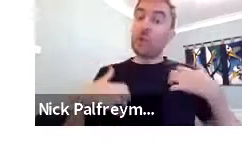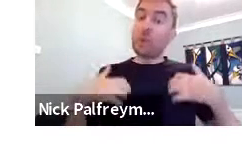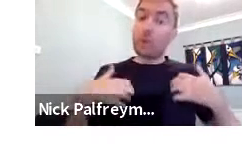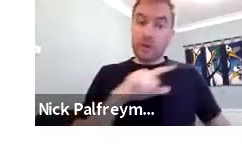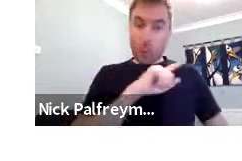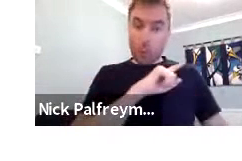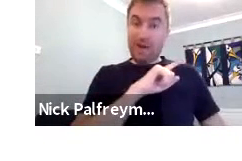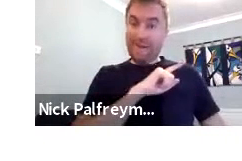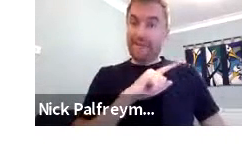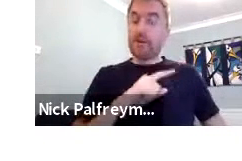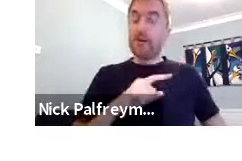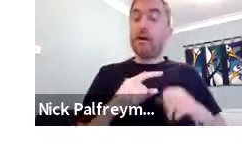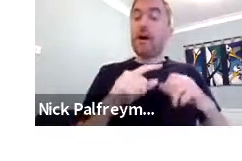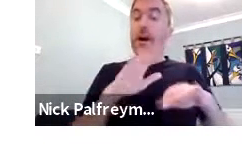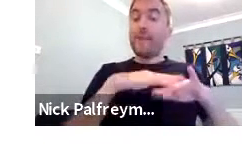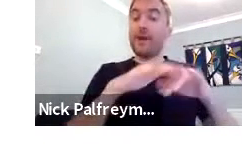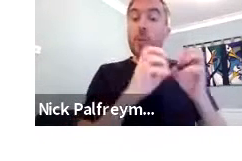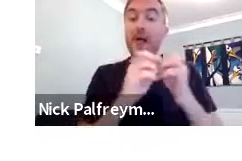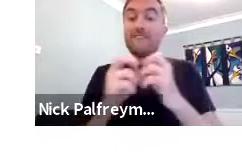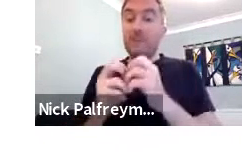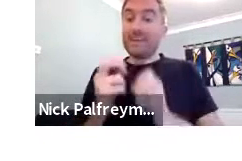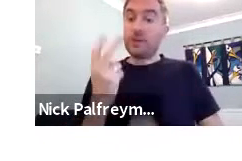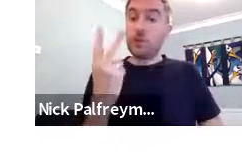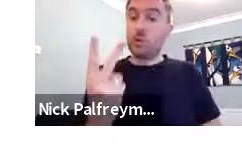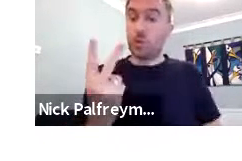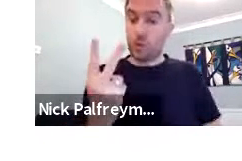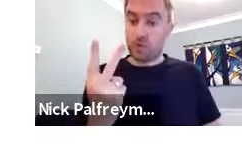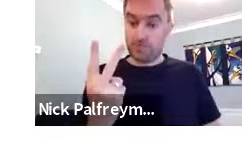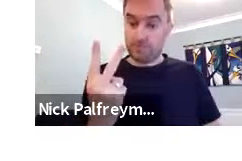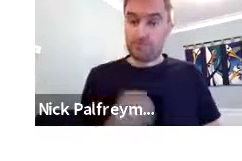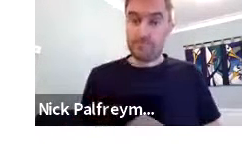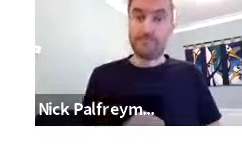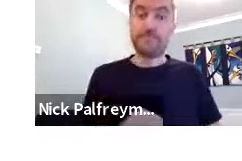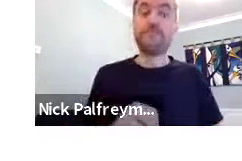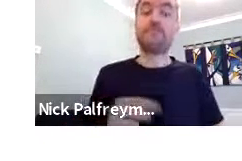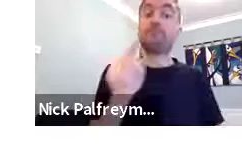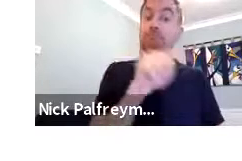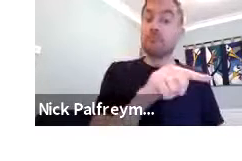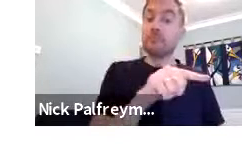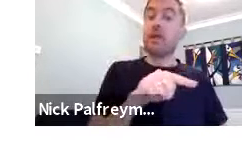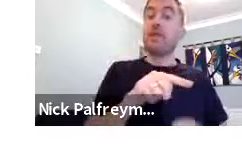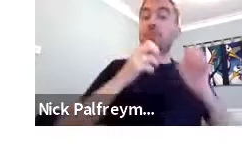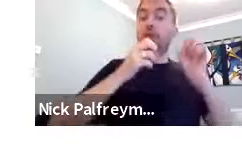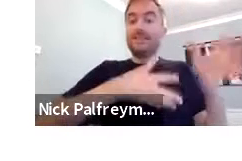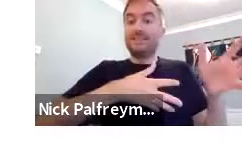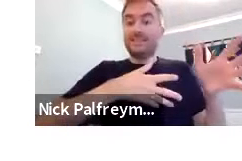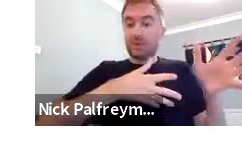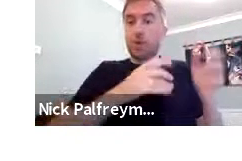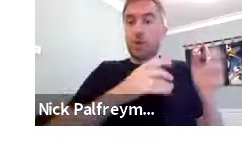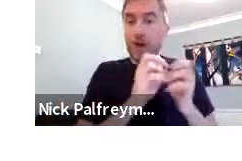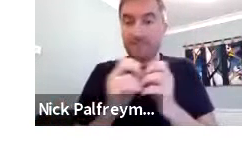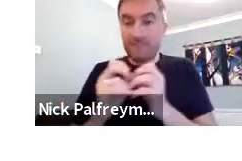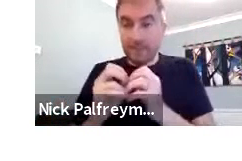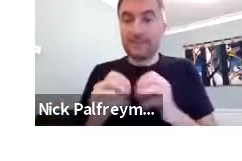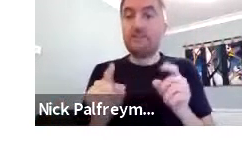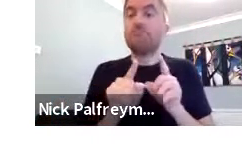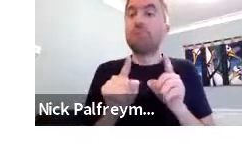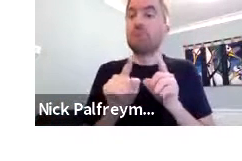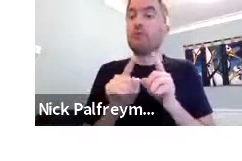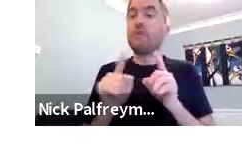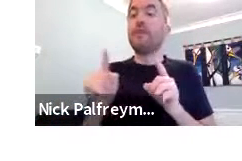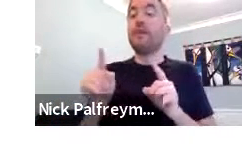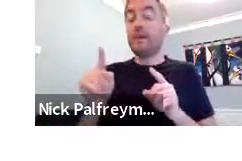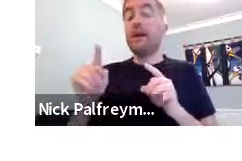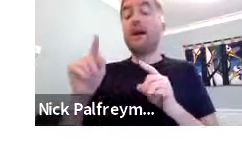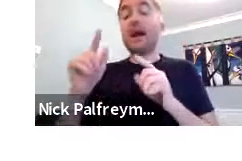In Indonesian sign language, it's quite interesting because the manual alphabet, there isn't just one, but there are two. So, there's